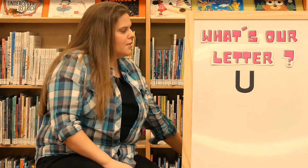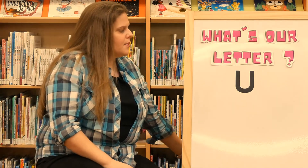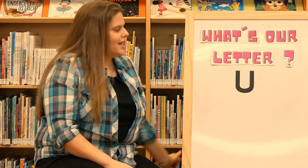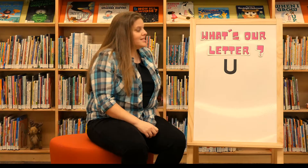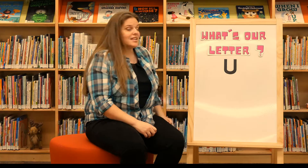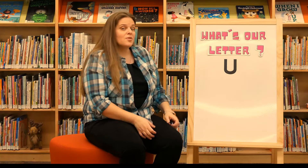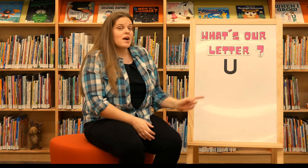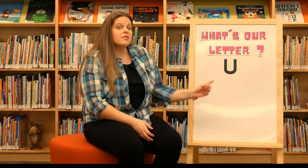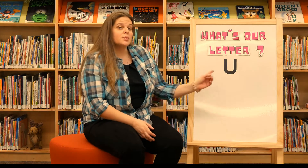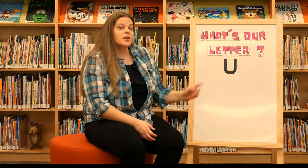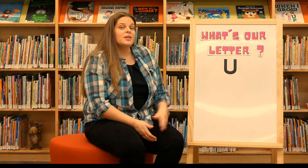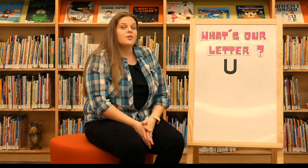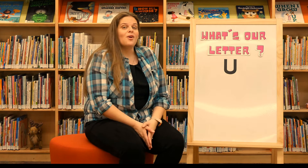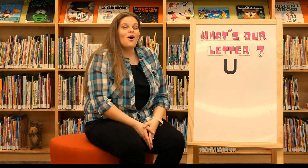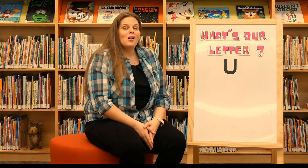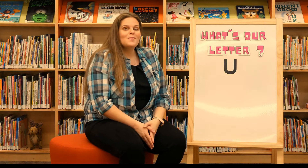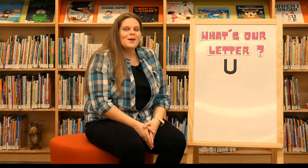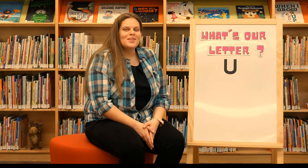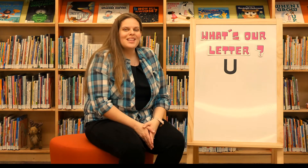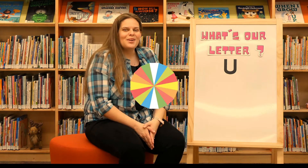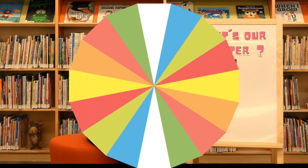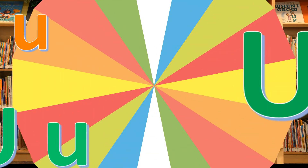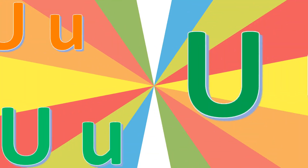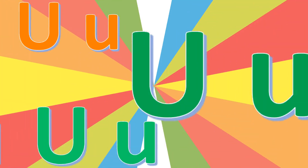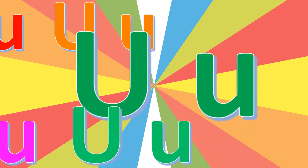All right. Stick around because we're going to be learning all about the letter U today.